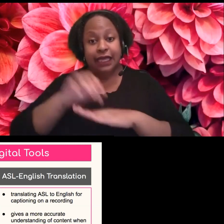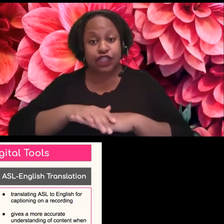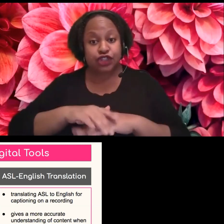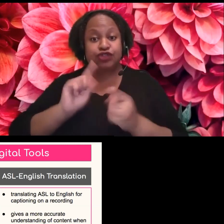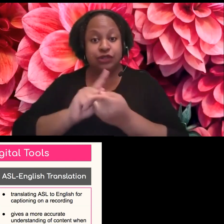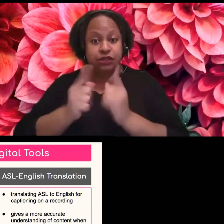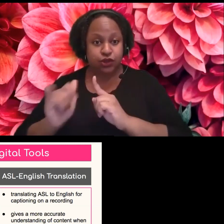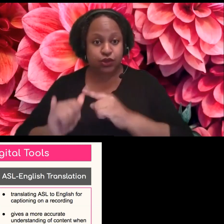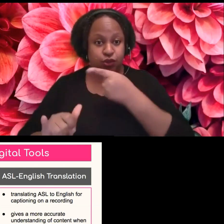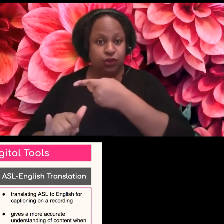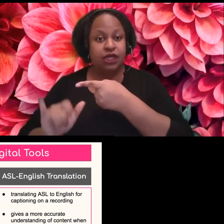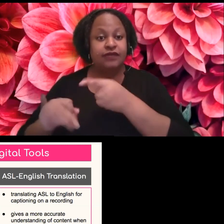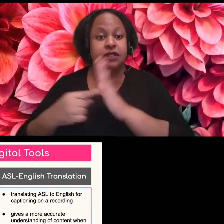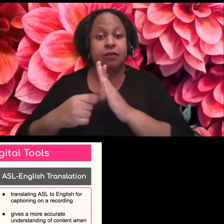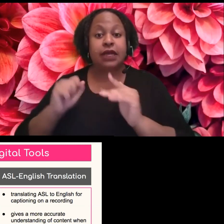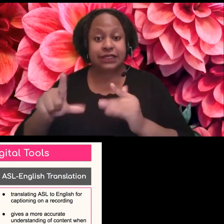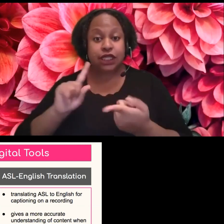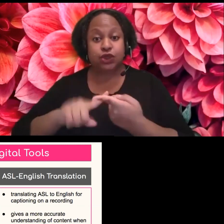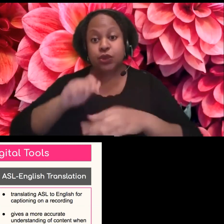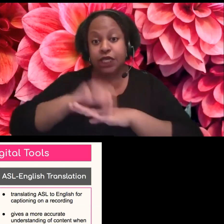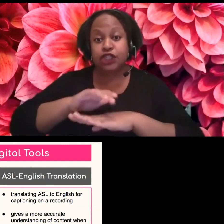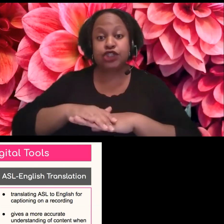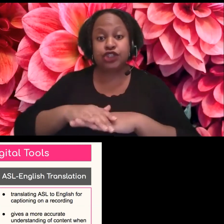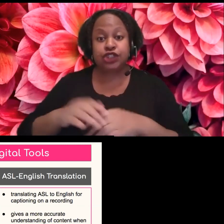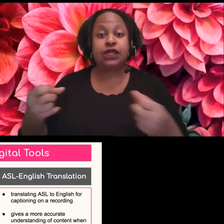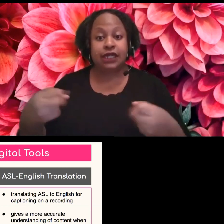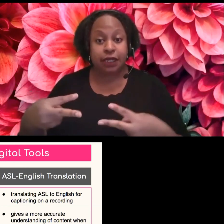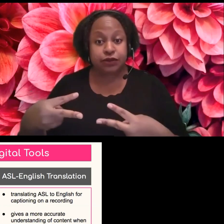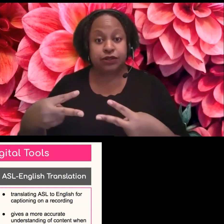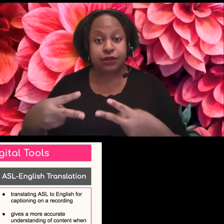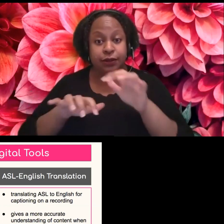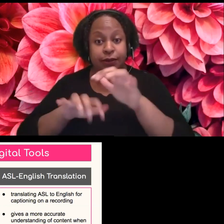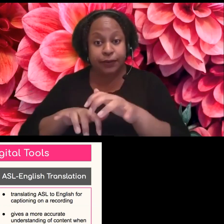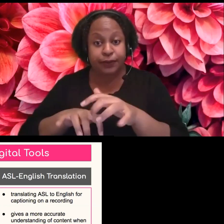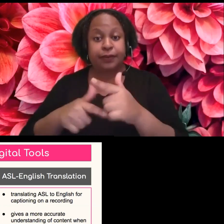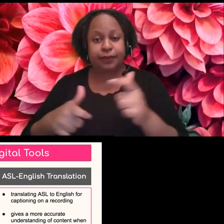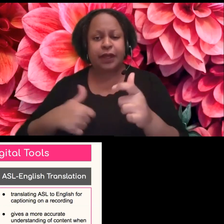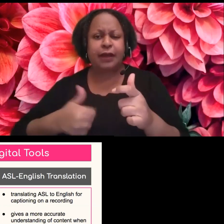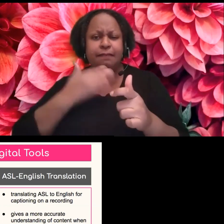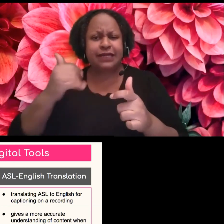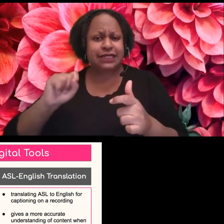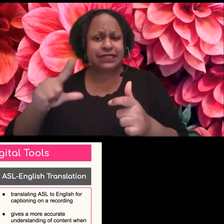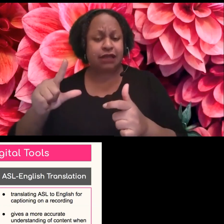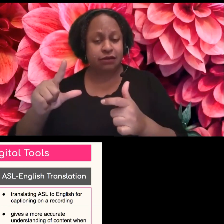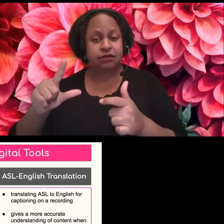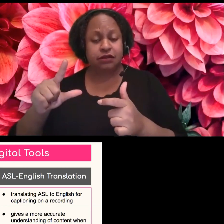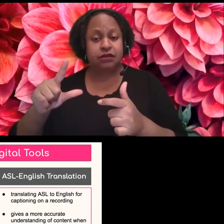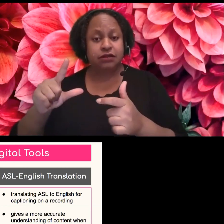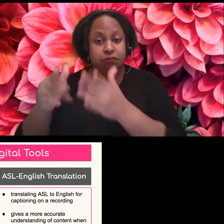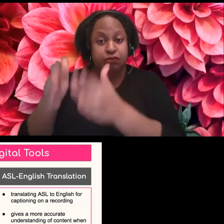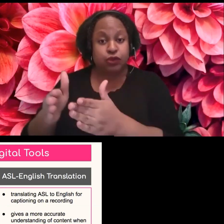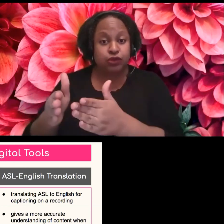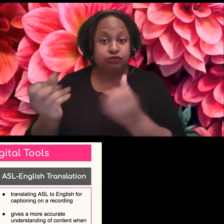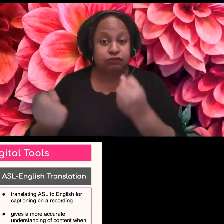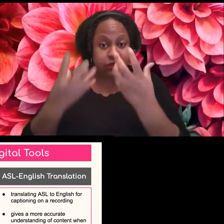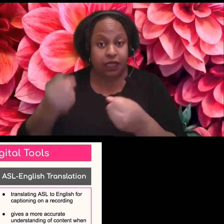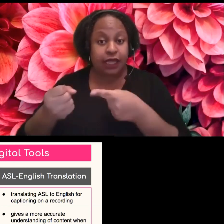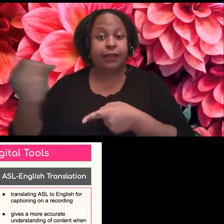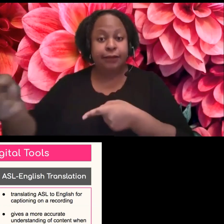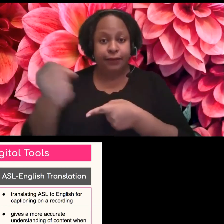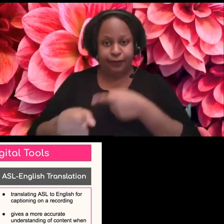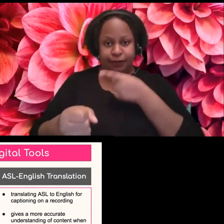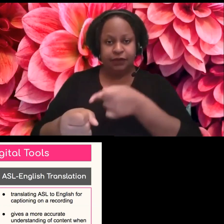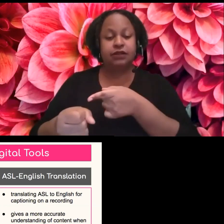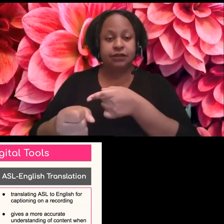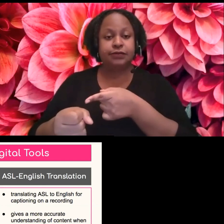captioning, um, it's usually best to work with an ASL speaker, um, rather than just using the transcript, depending on the situation,